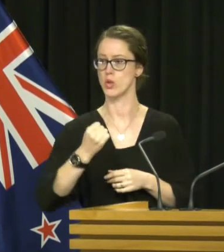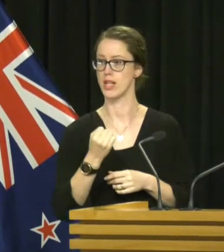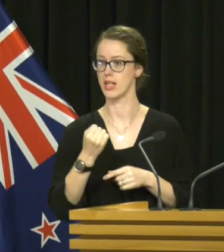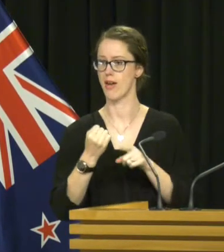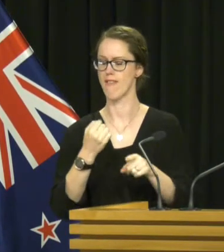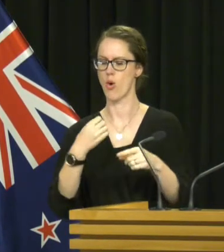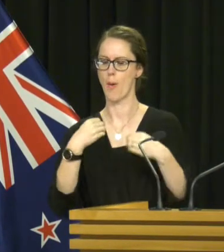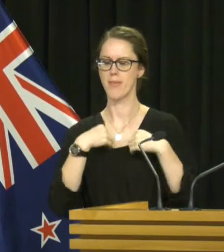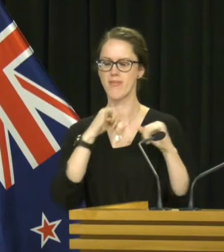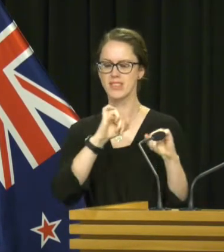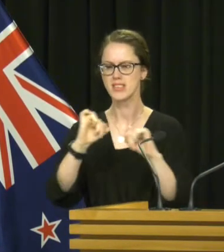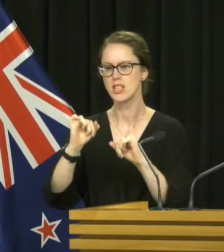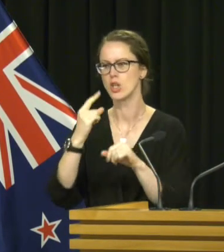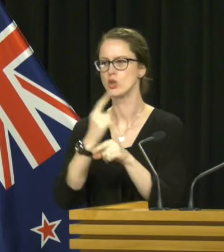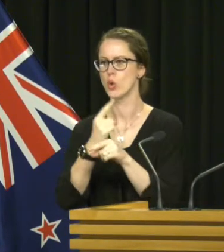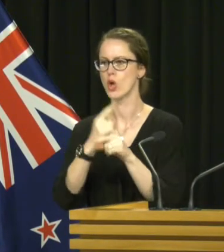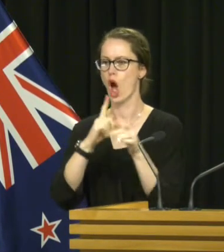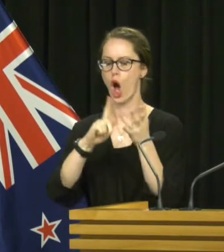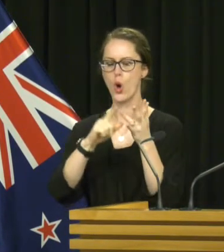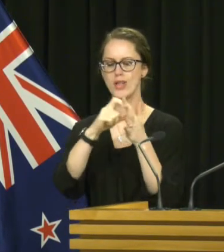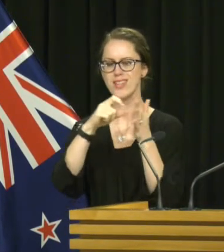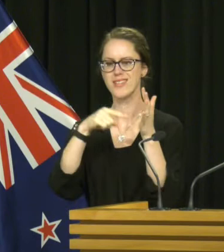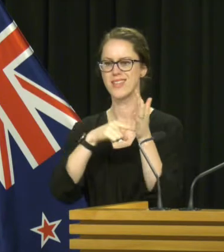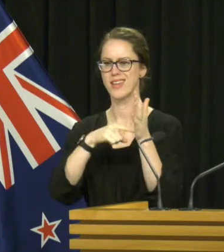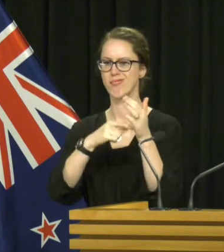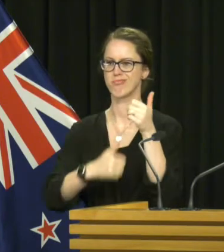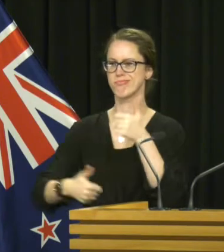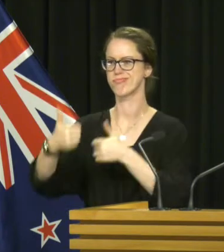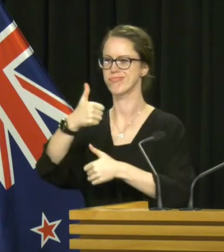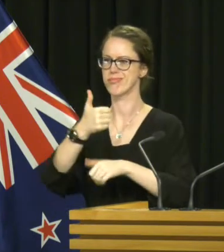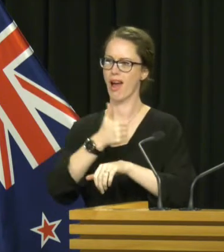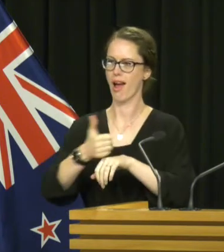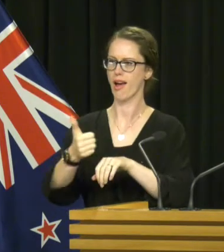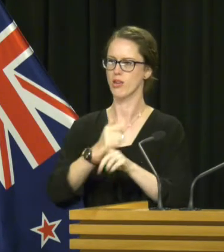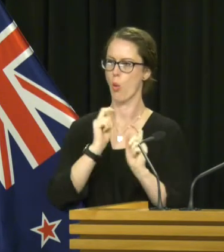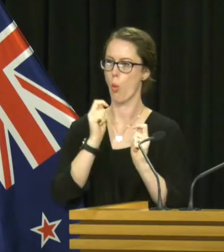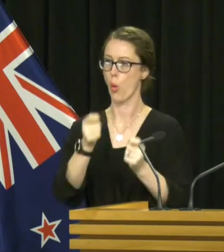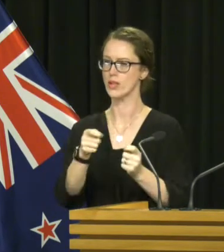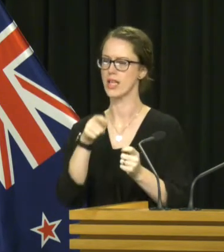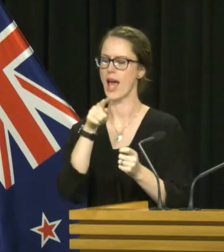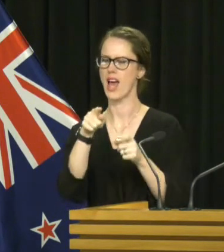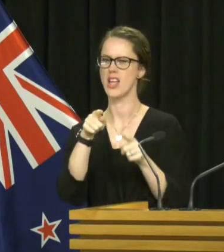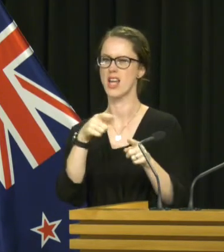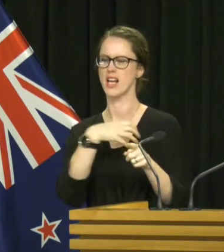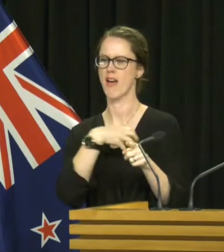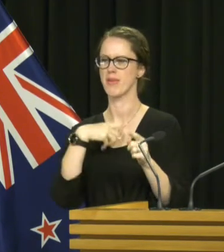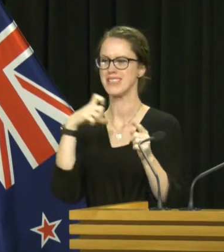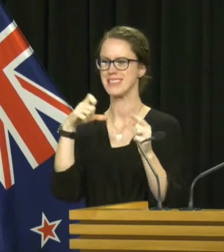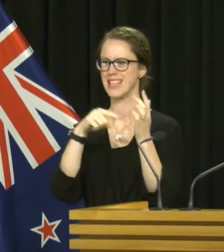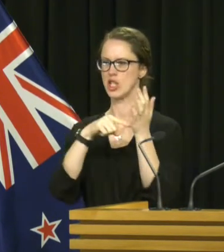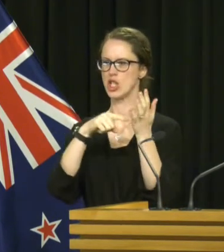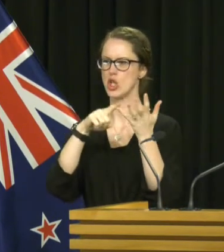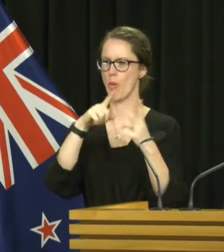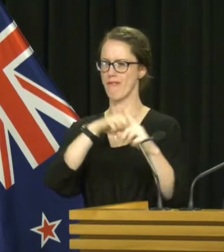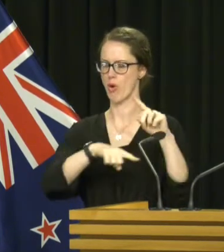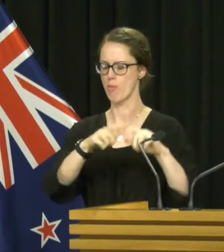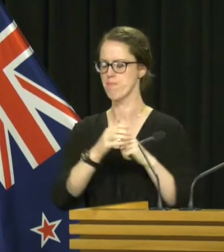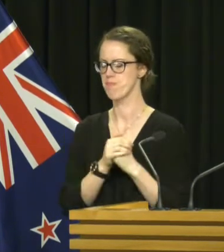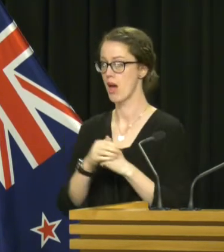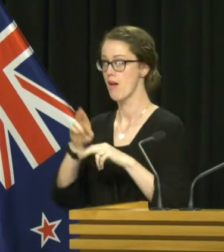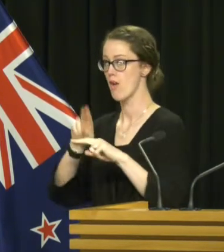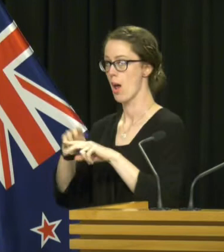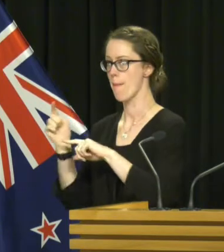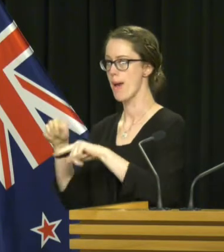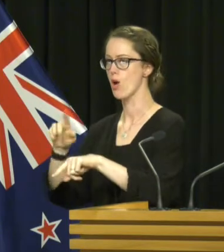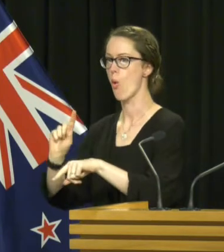business visits and to speak at the ODT Class Act Awards and at a government CTU forum. On Friday